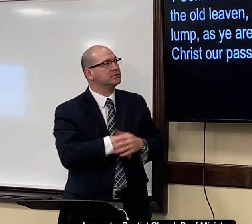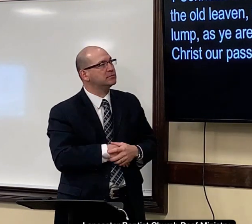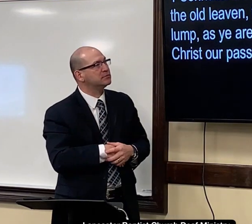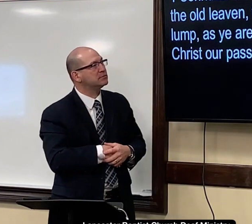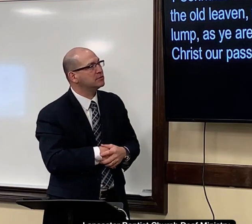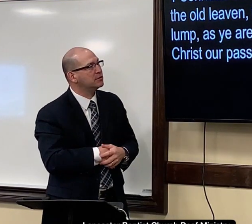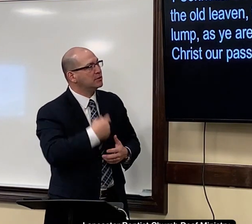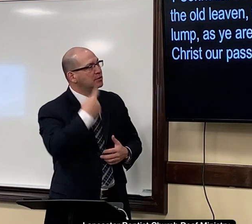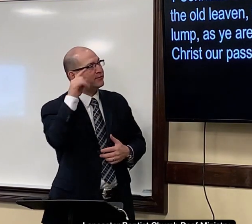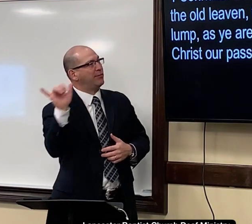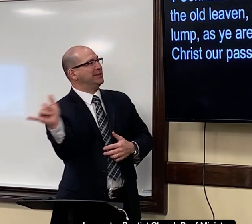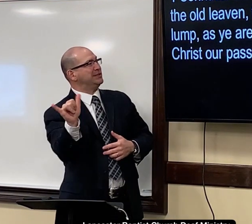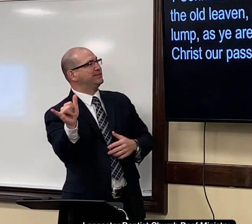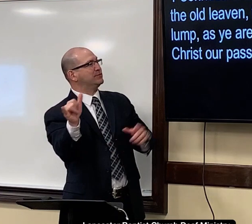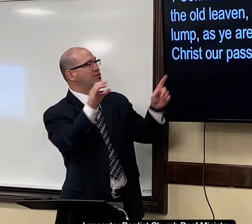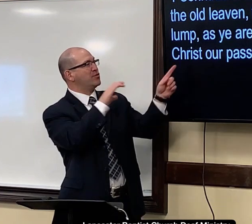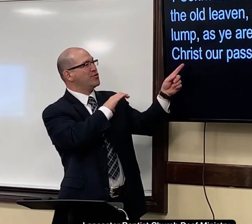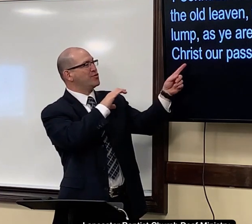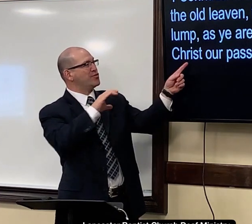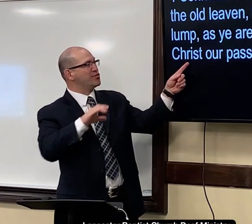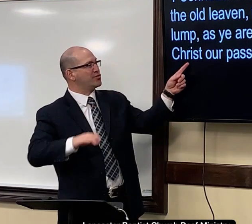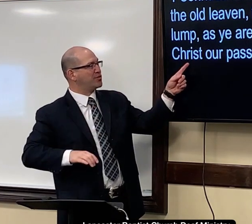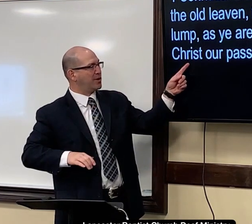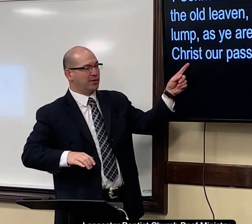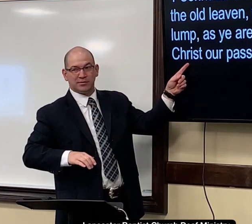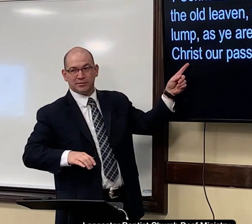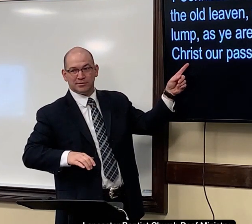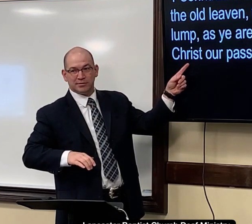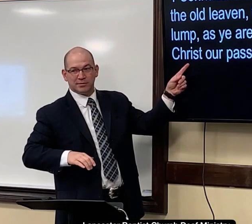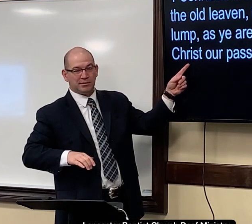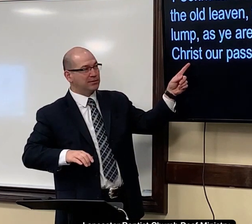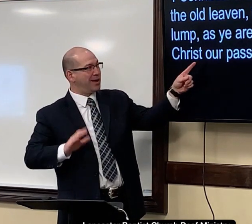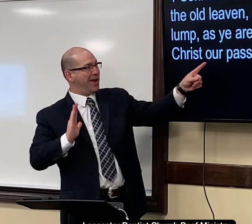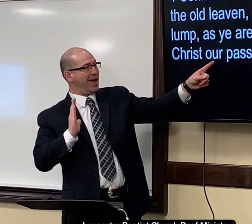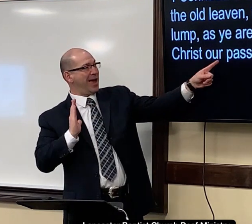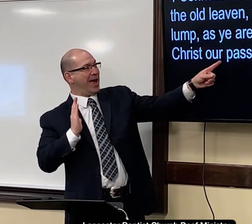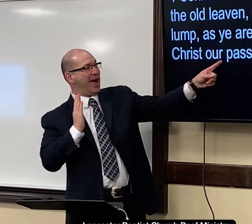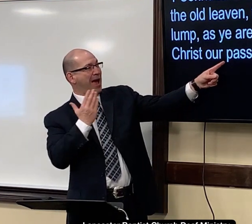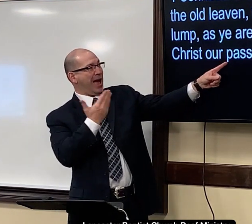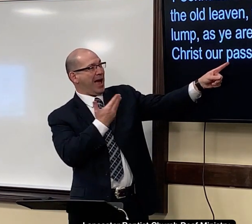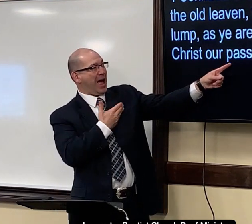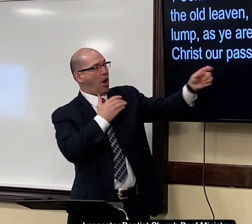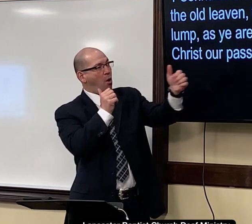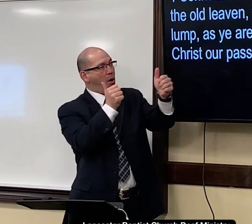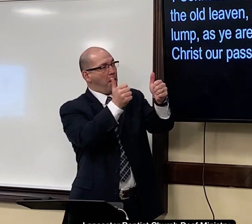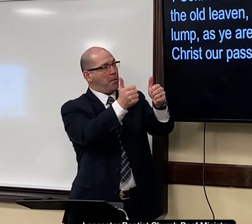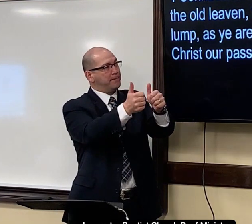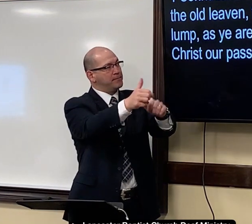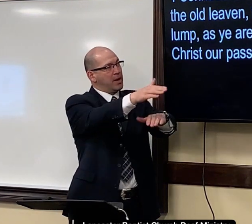there's meaning there's no sin for even christ our passover